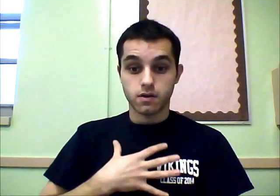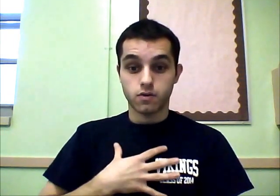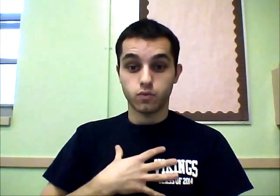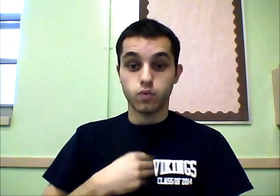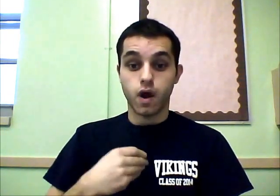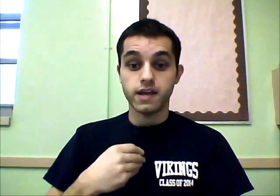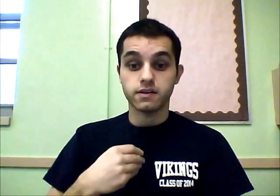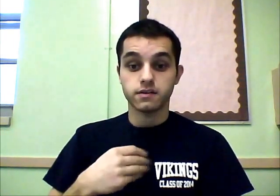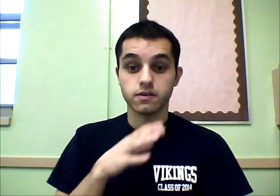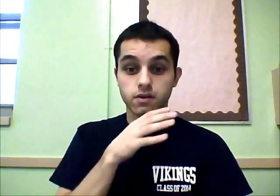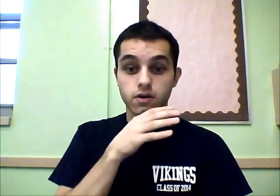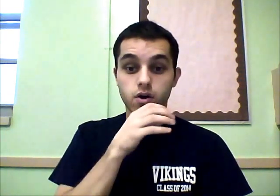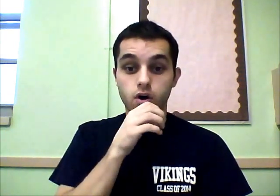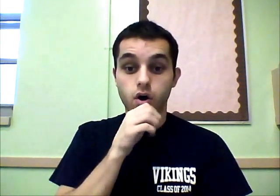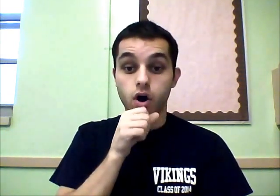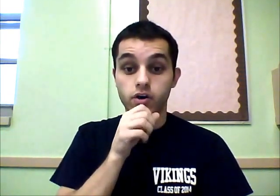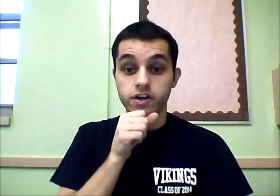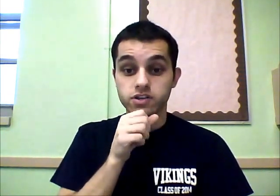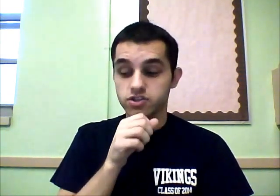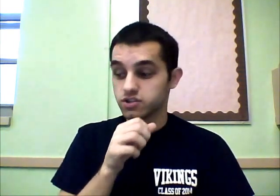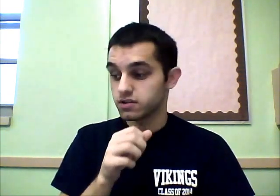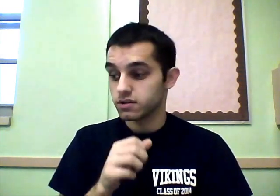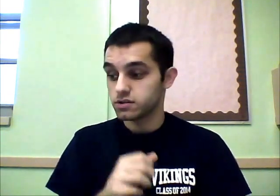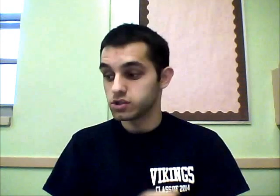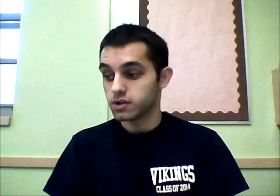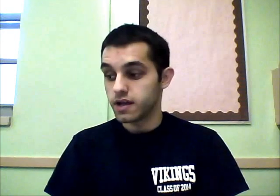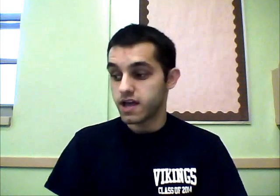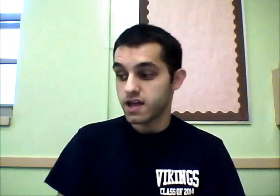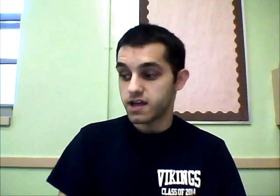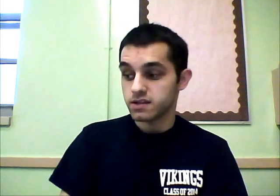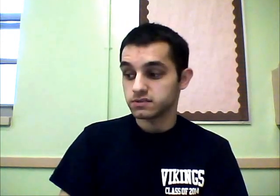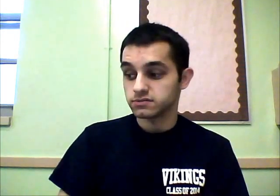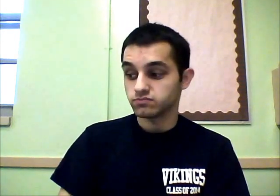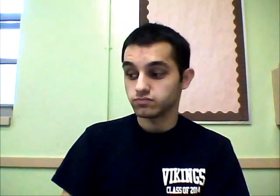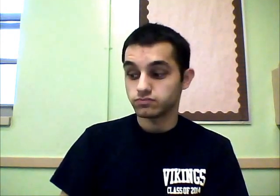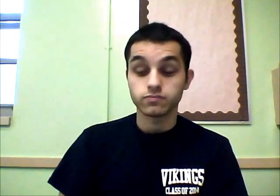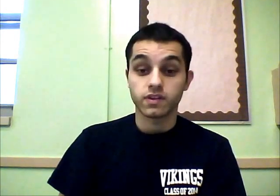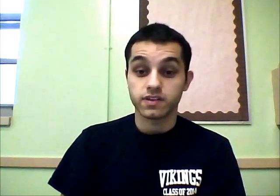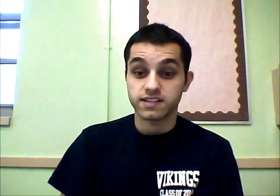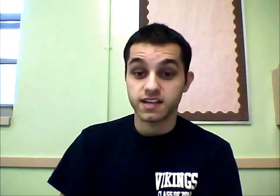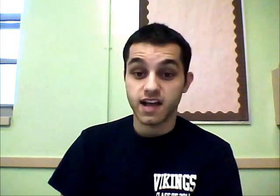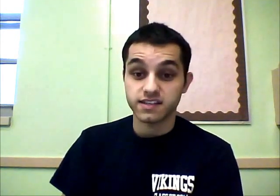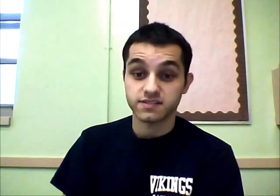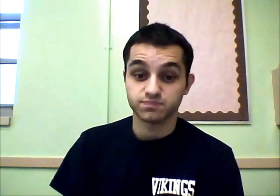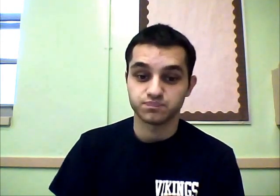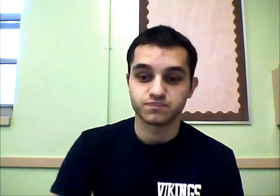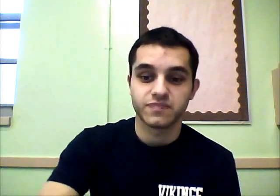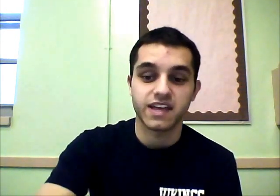white, orange, and that's it guys. Thank you.